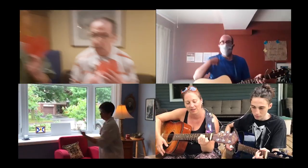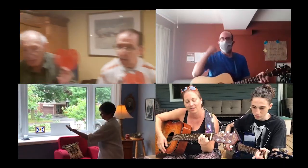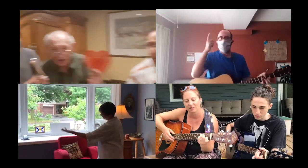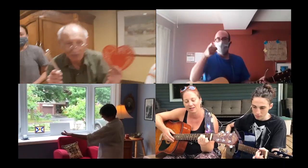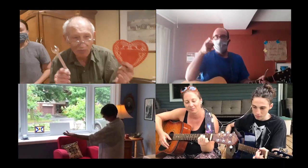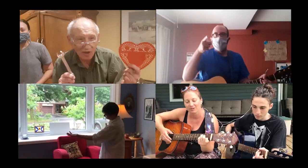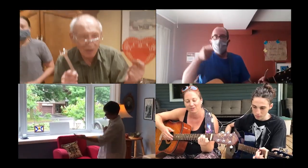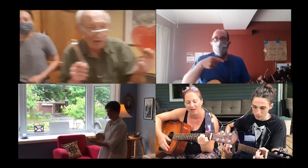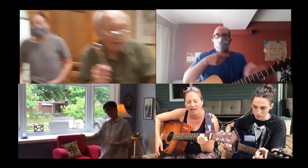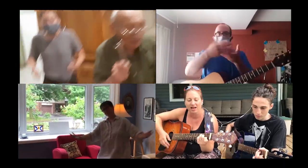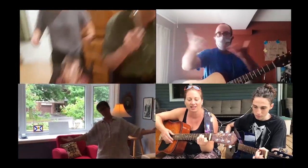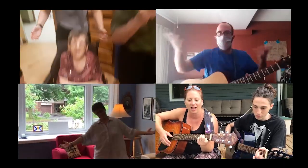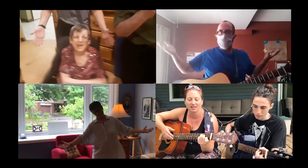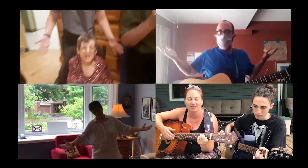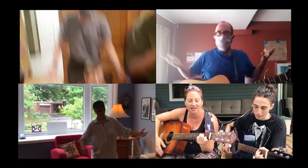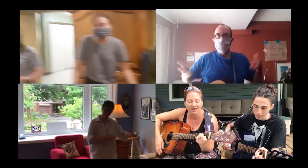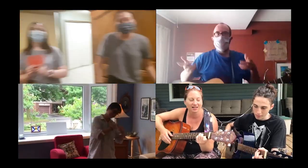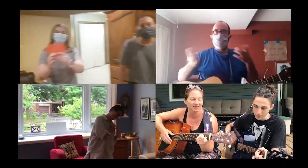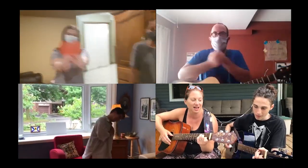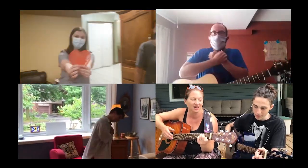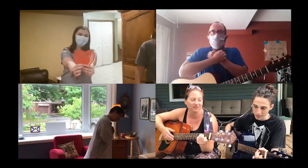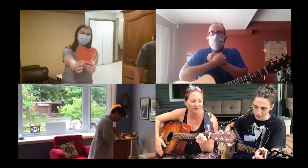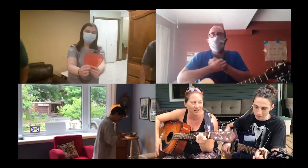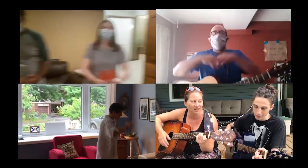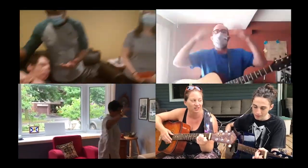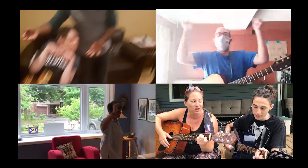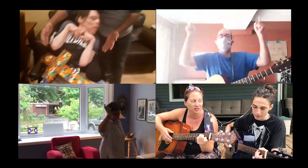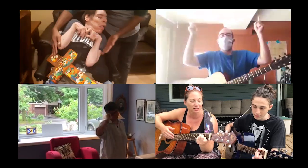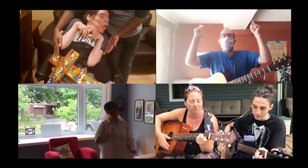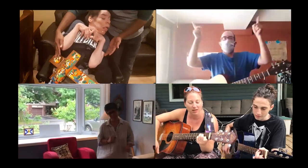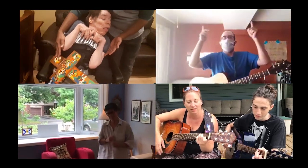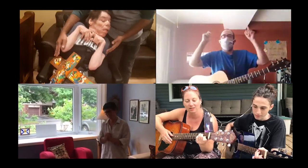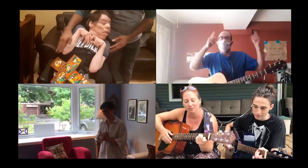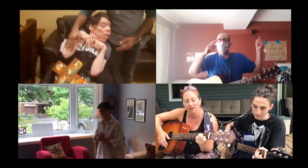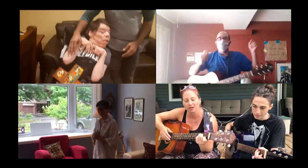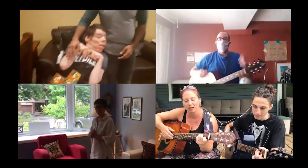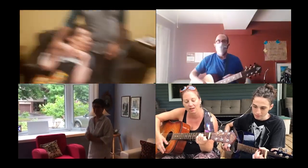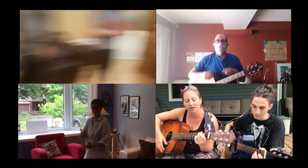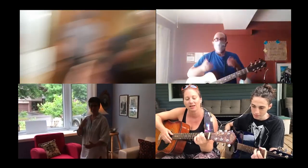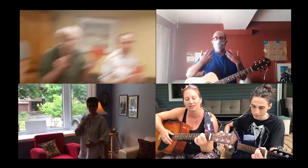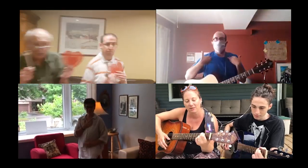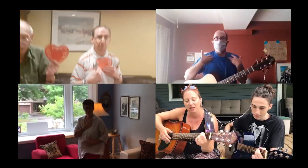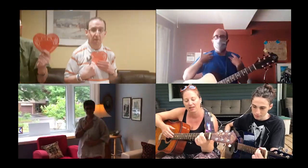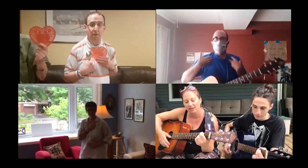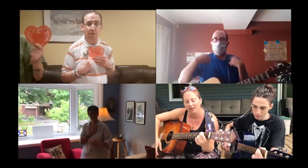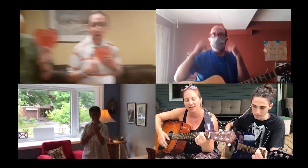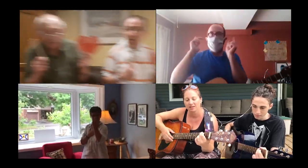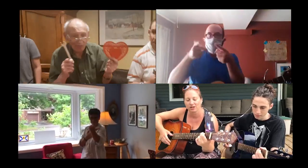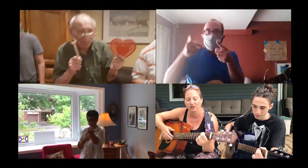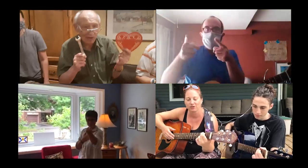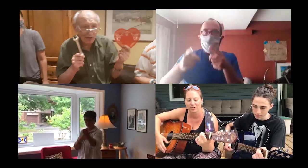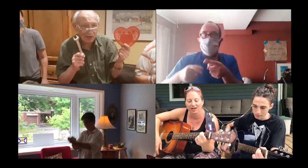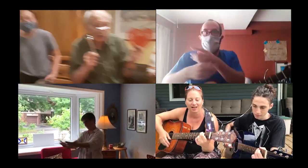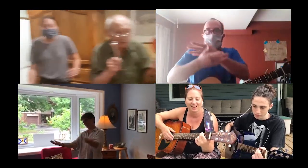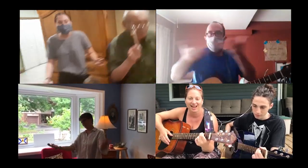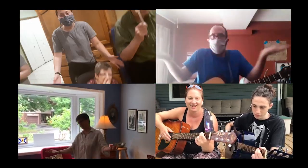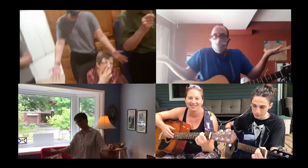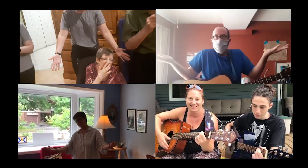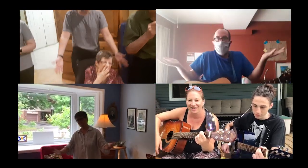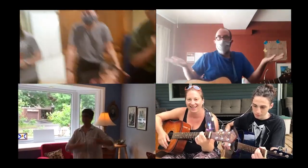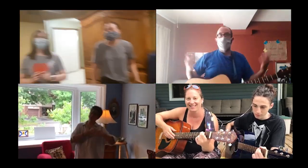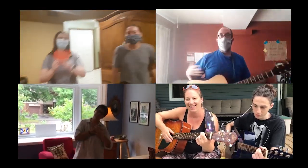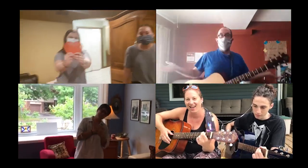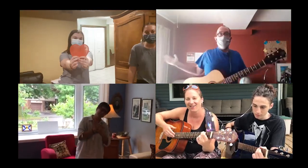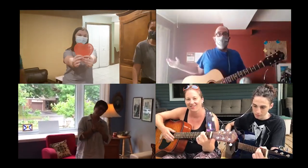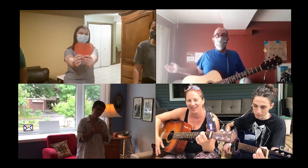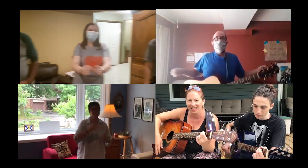me, it's me It's us It's love It's Christ that builds community It's me It's you It's